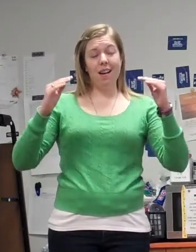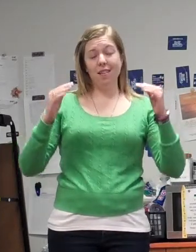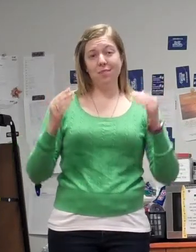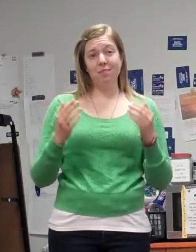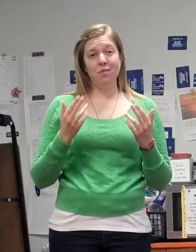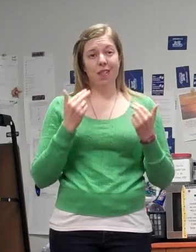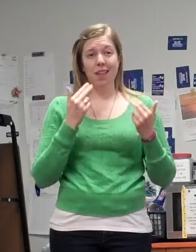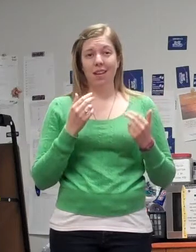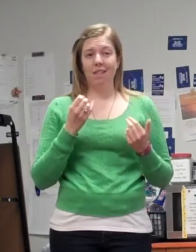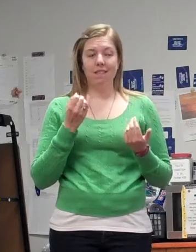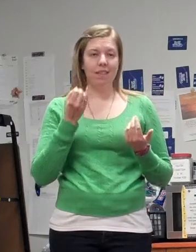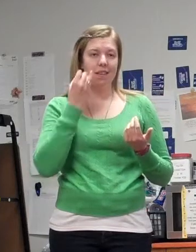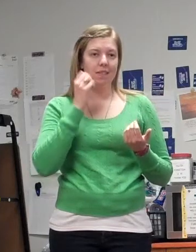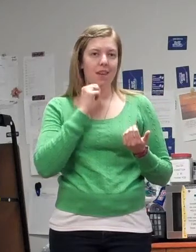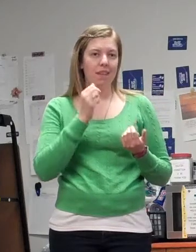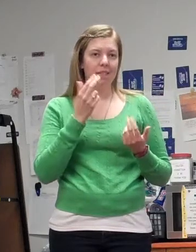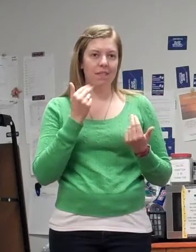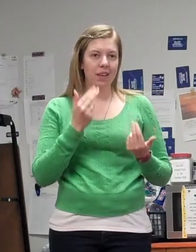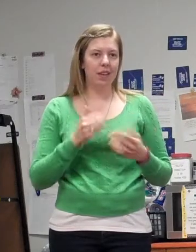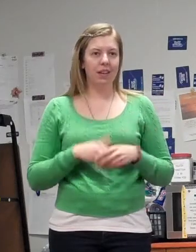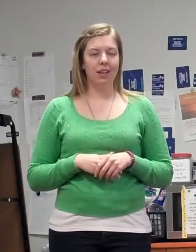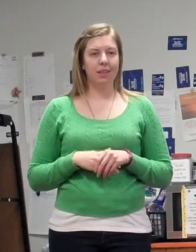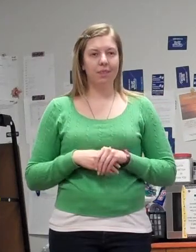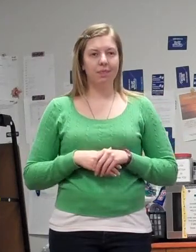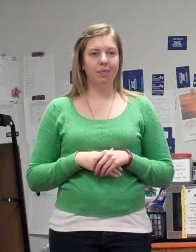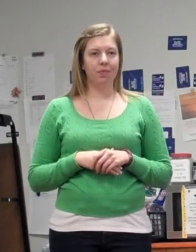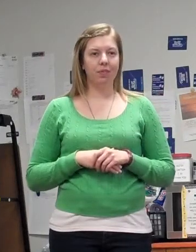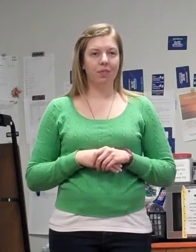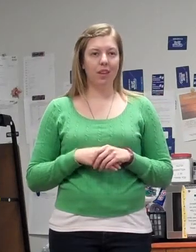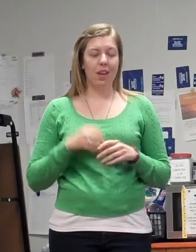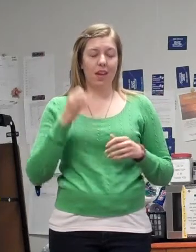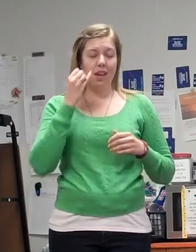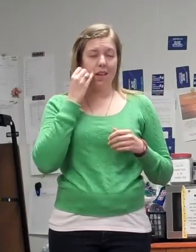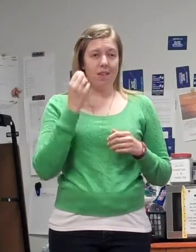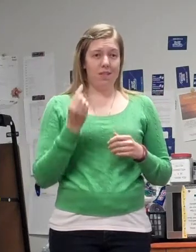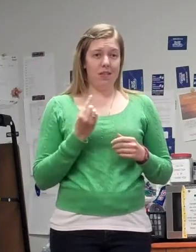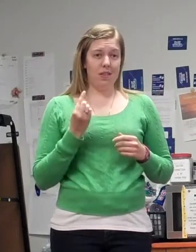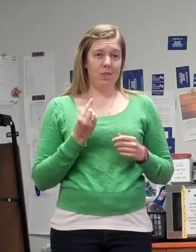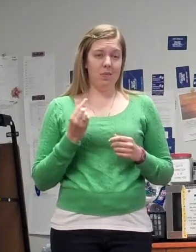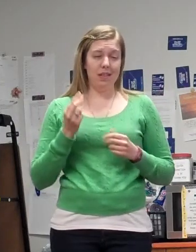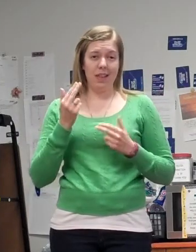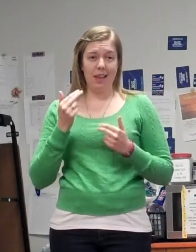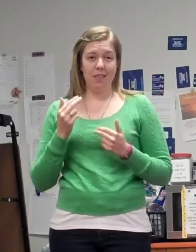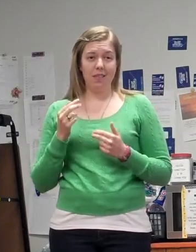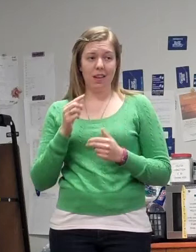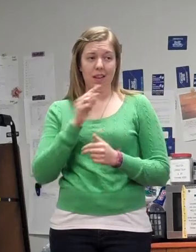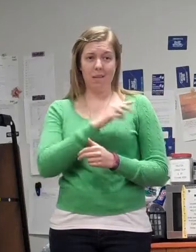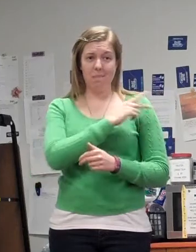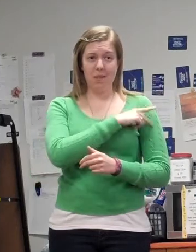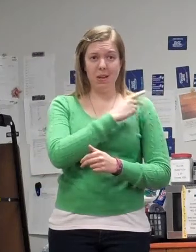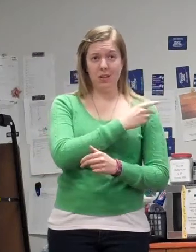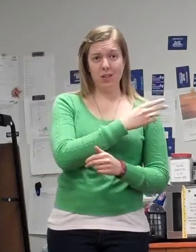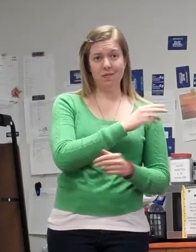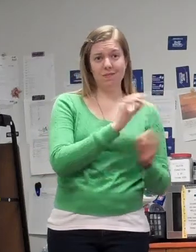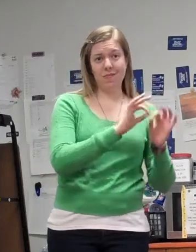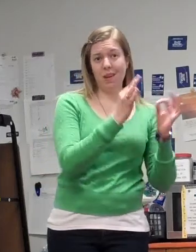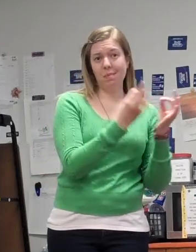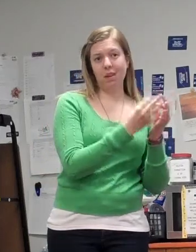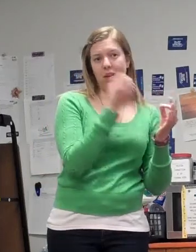CPR on their father, and someone's laughing, they don't understand that. It could be they're laughing because they can't get something undone,